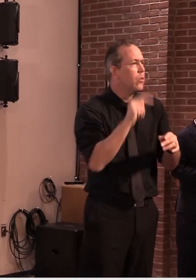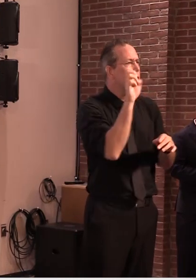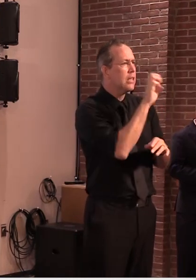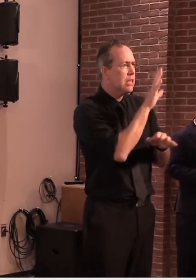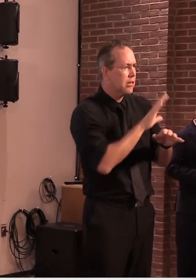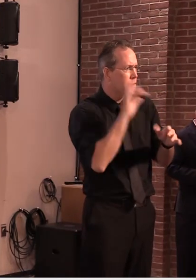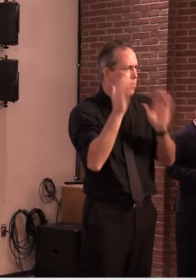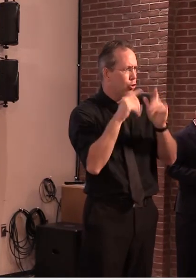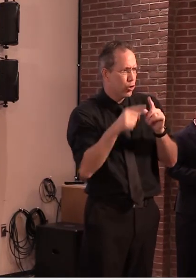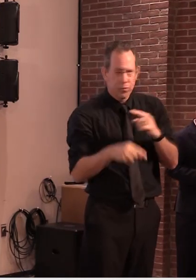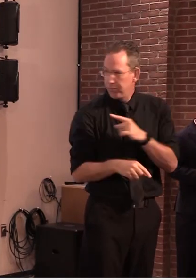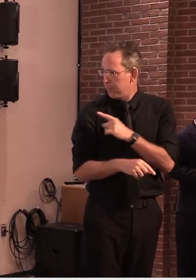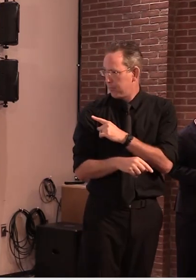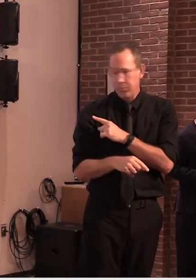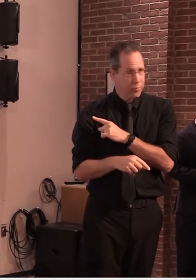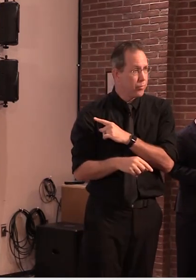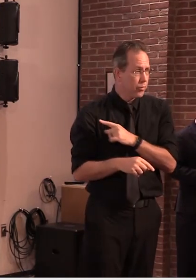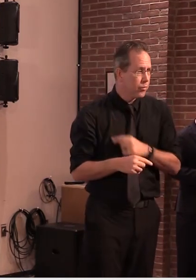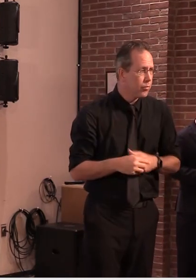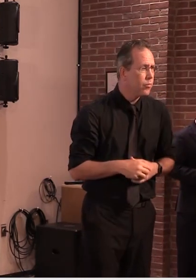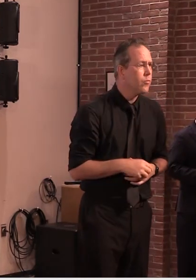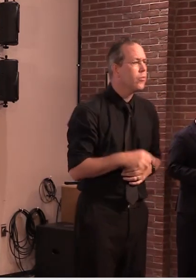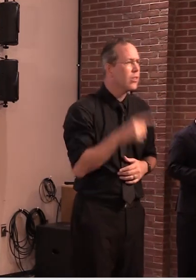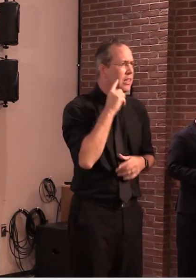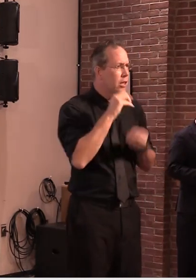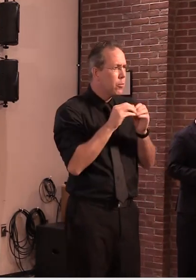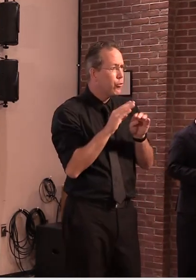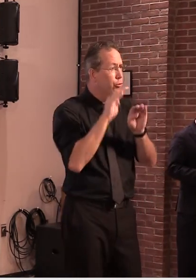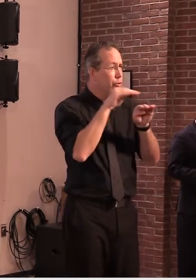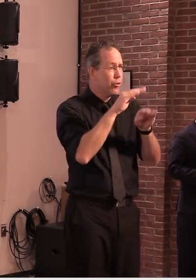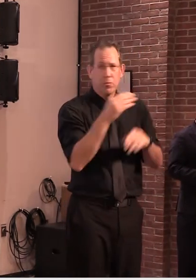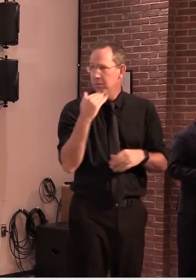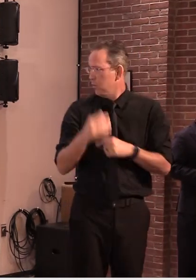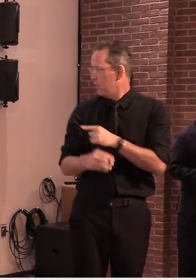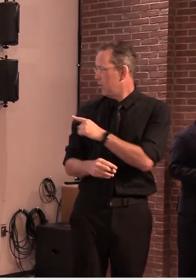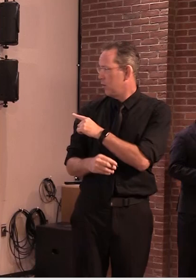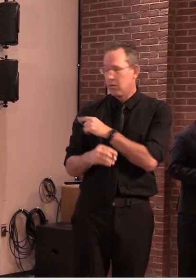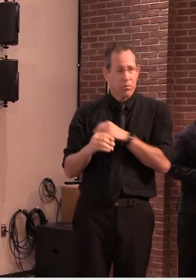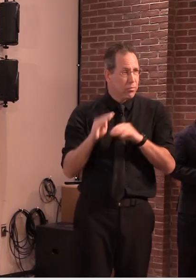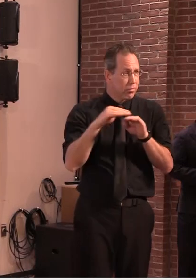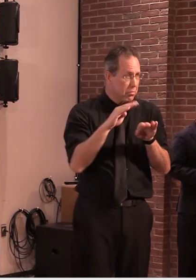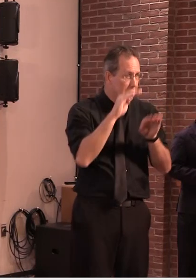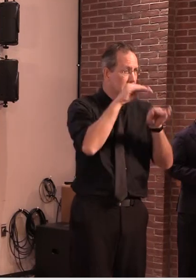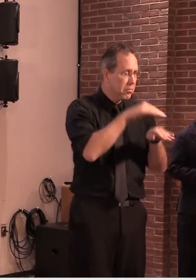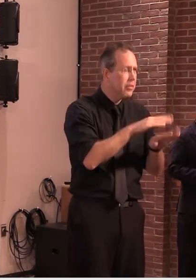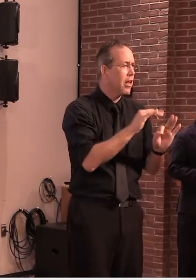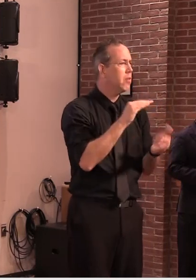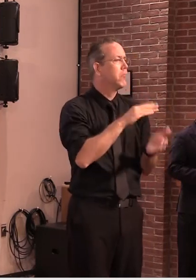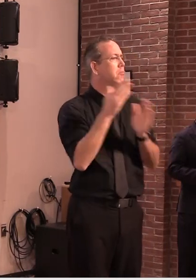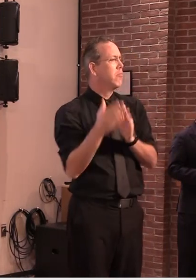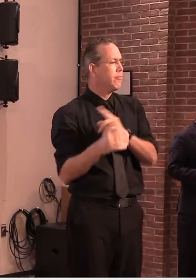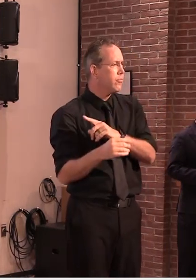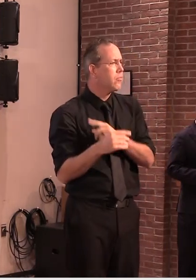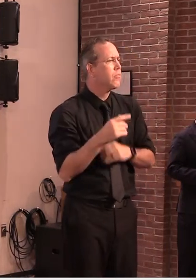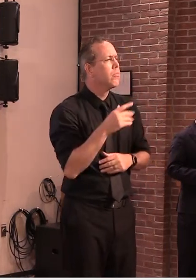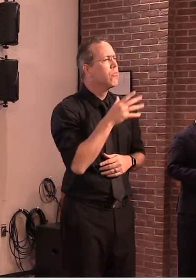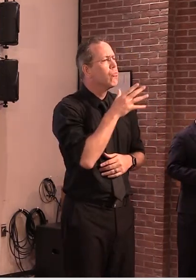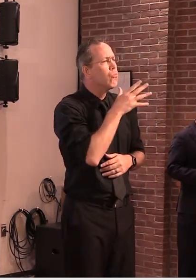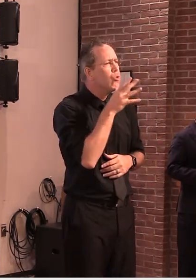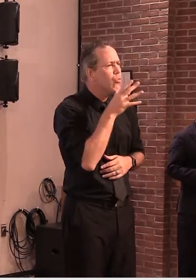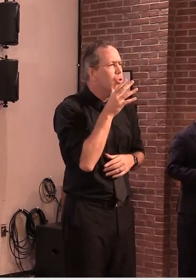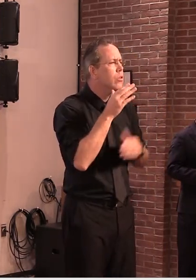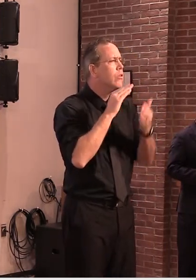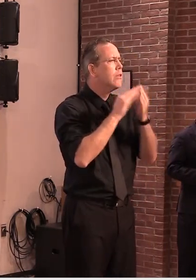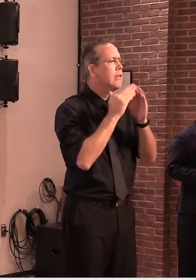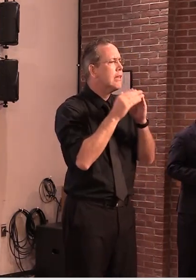slowdown in new case growth. I want to turn now to that overview I mentioned of the new analysis by our department that looks at any of the differences